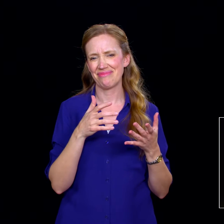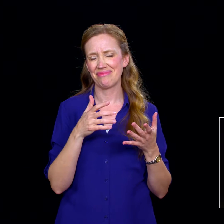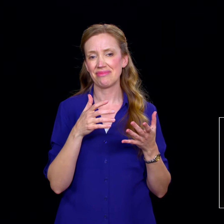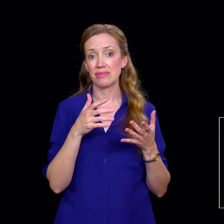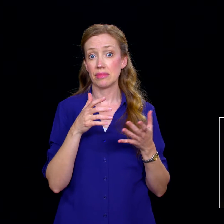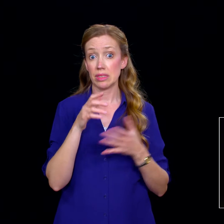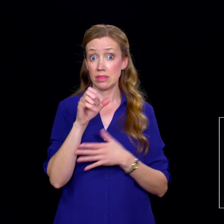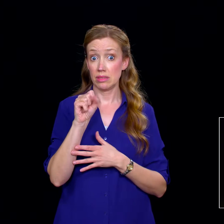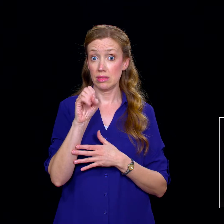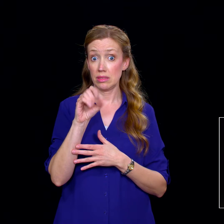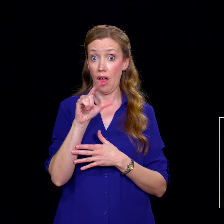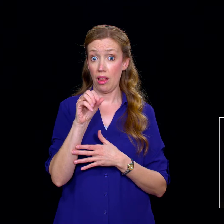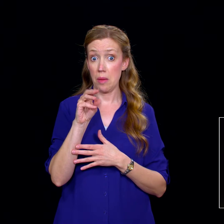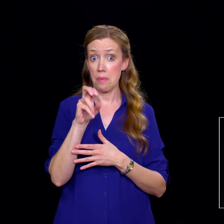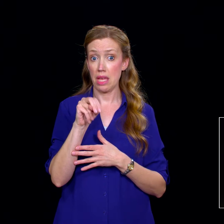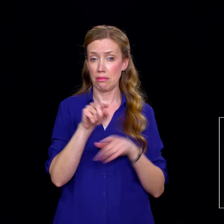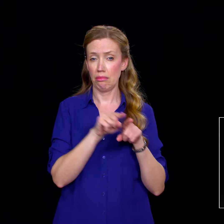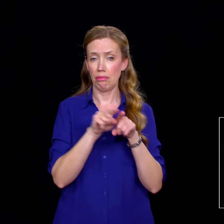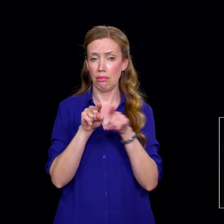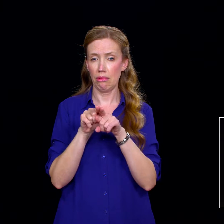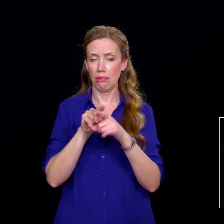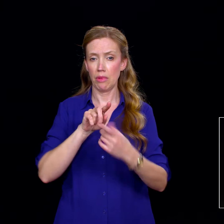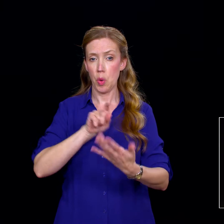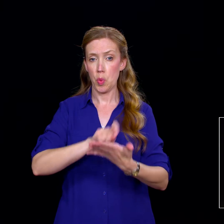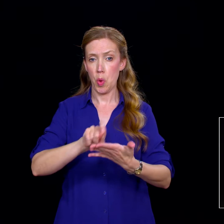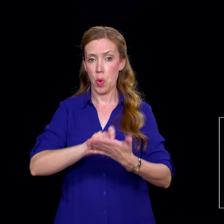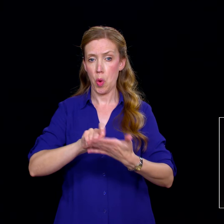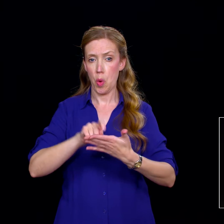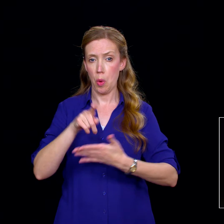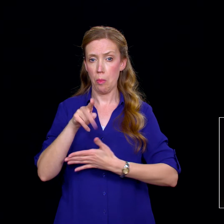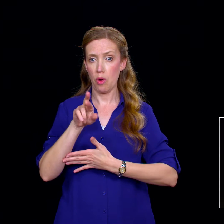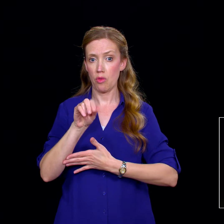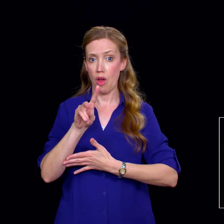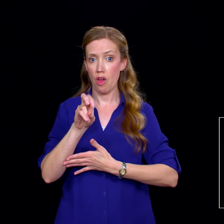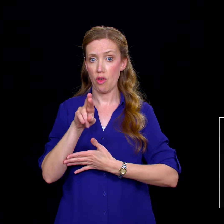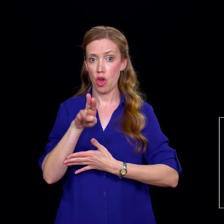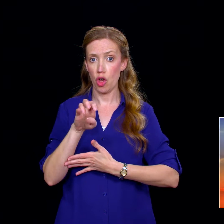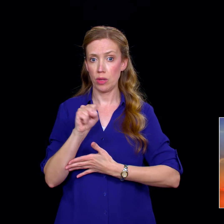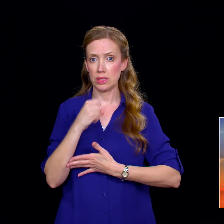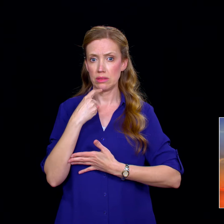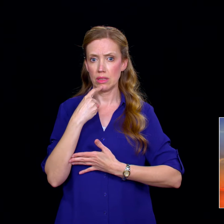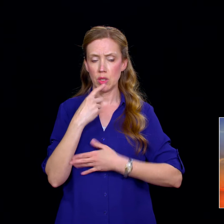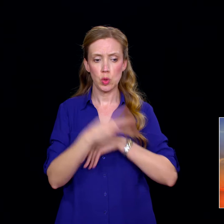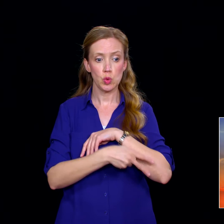Solomon, who knew something about moral failings, wrote in Proverbs 9, 17 and 18,